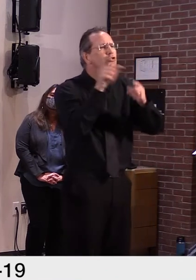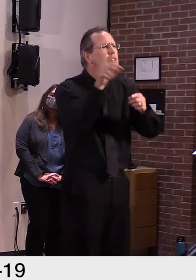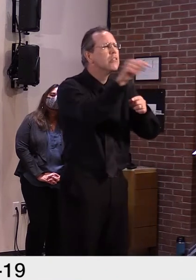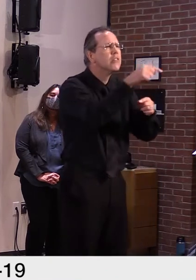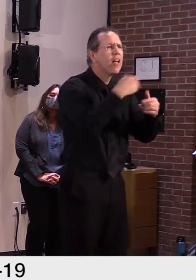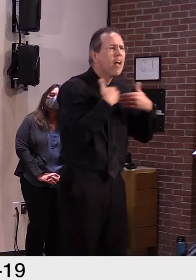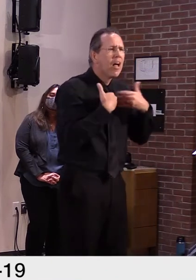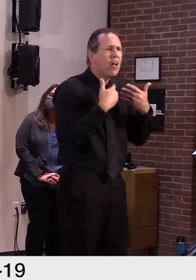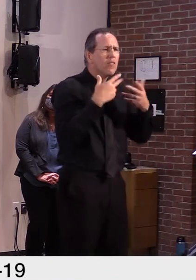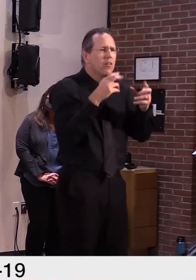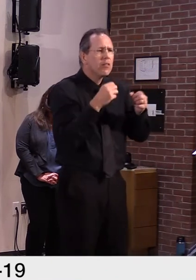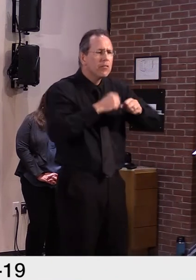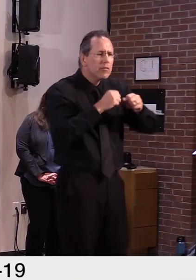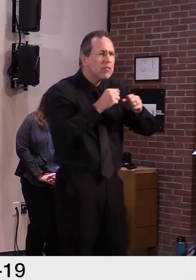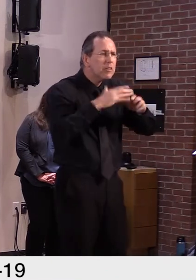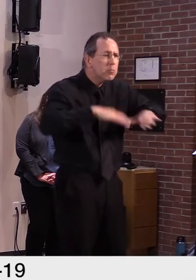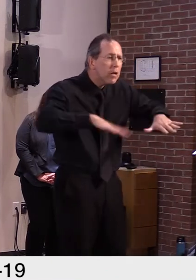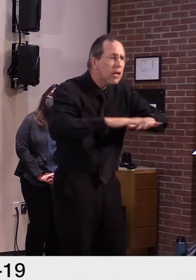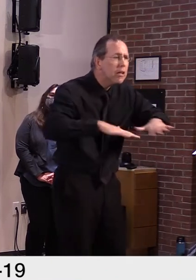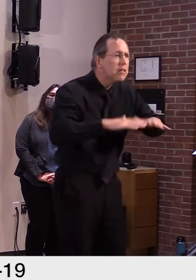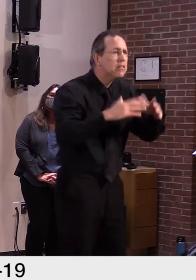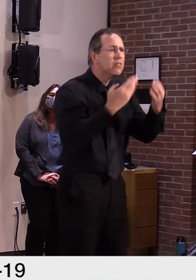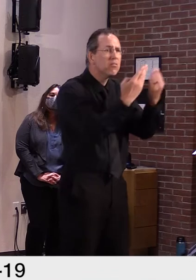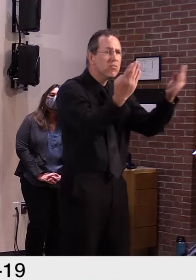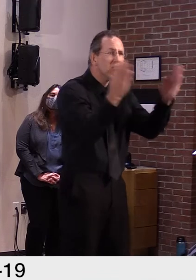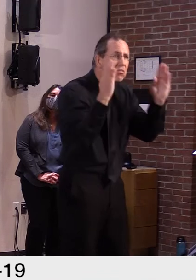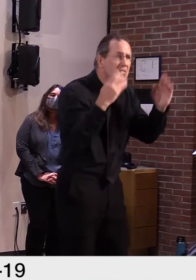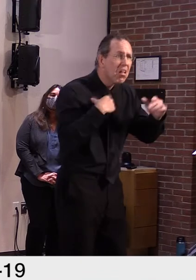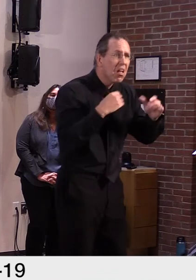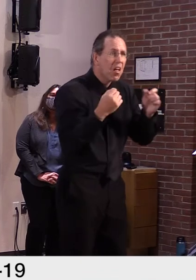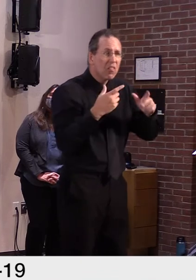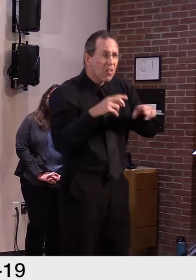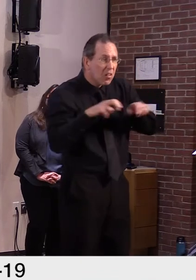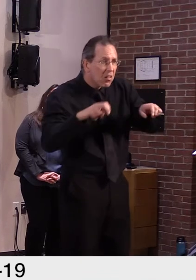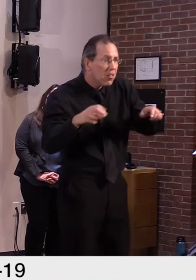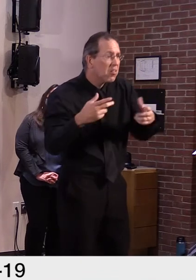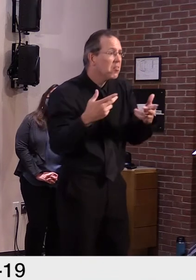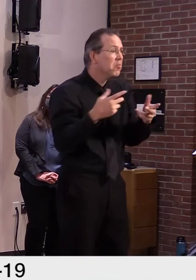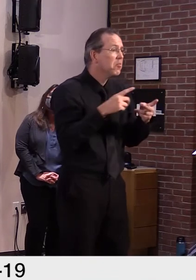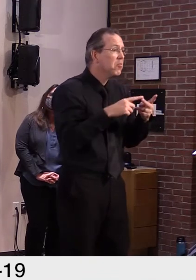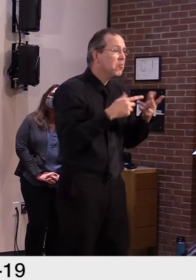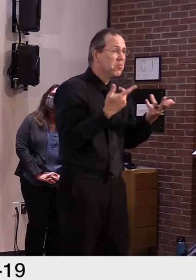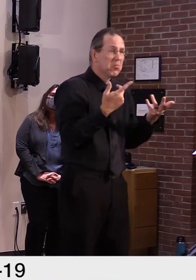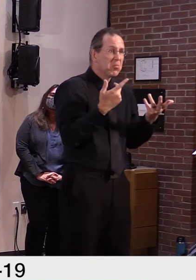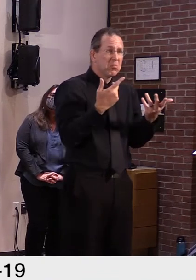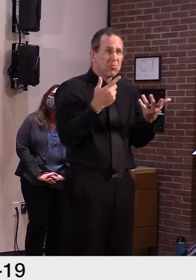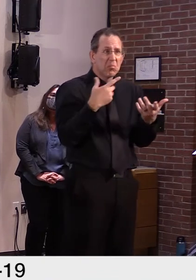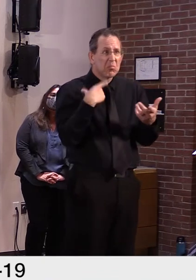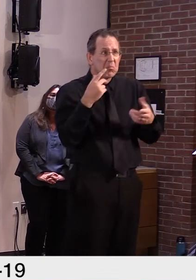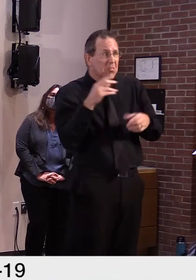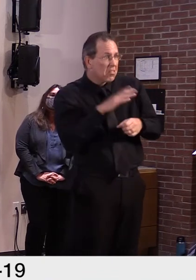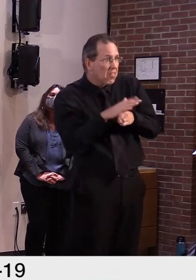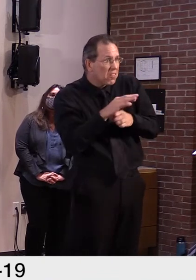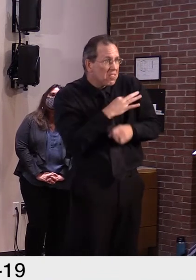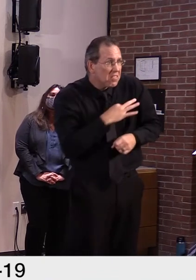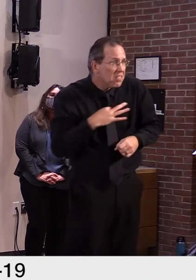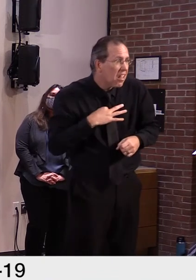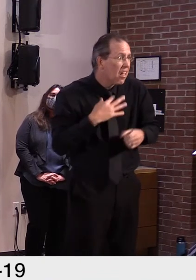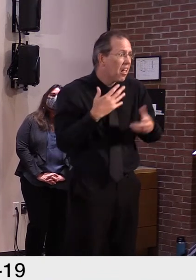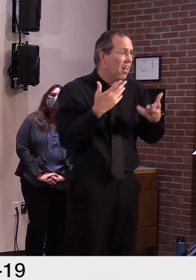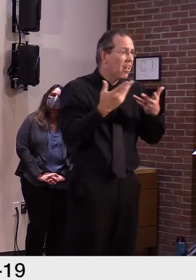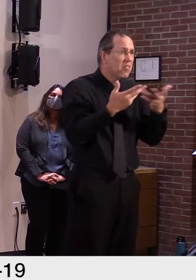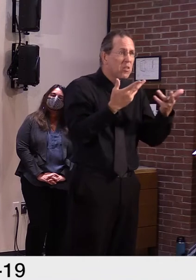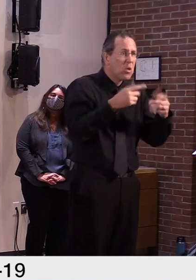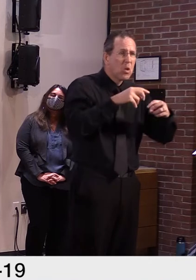Yeah, I don't think so. think basically just read the process that what we do is in the task force, which is rather large,